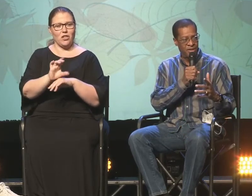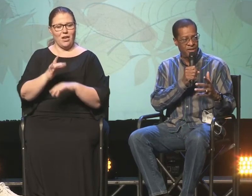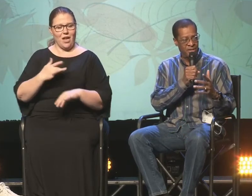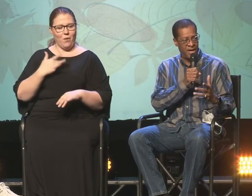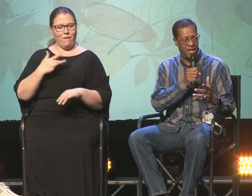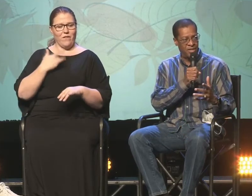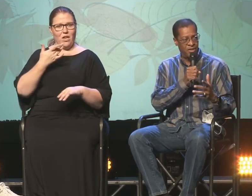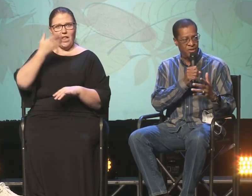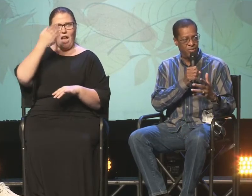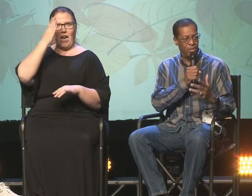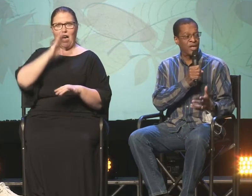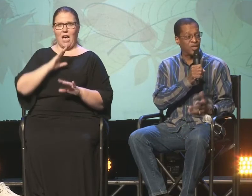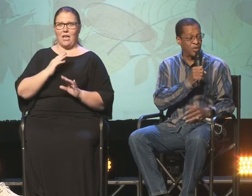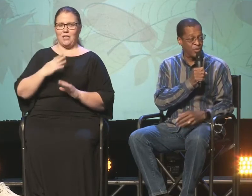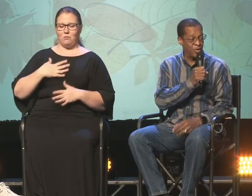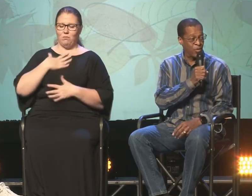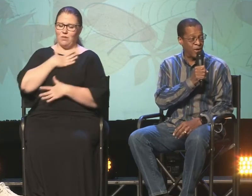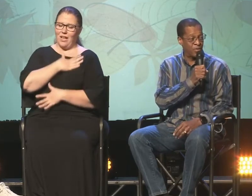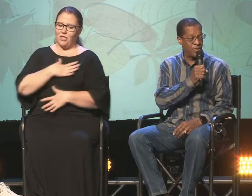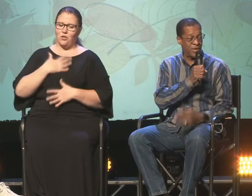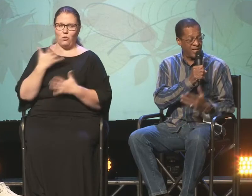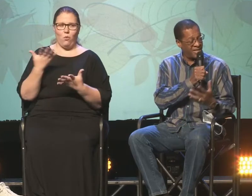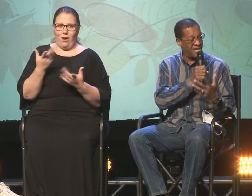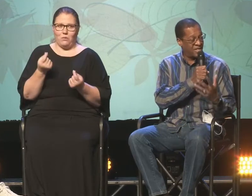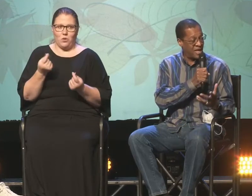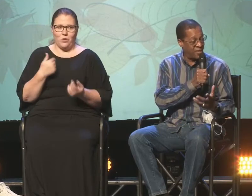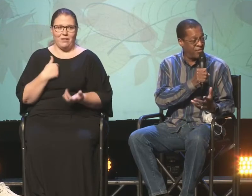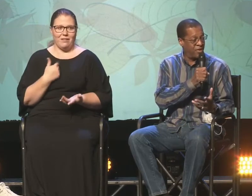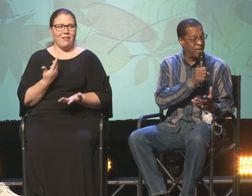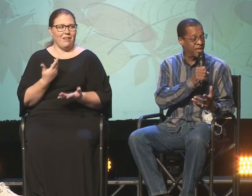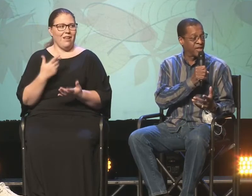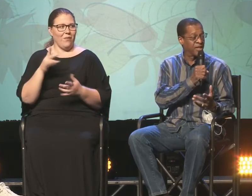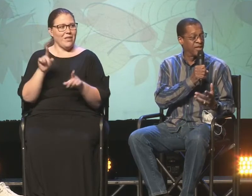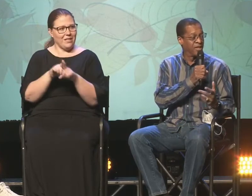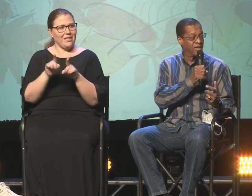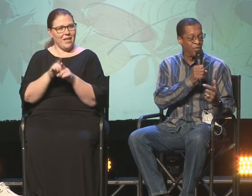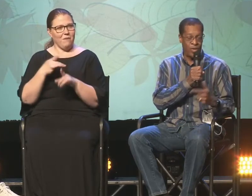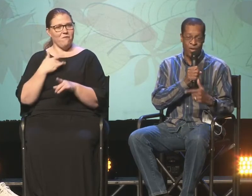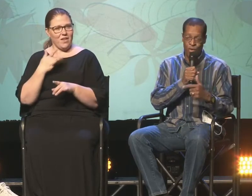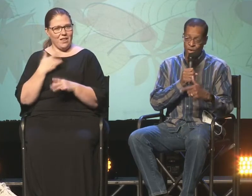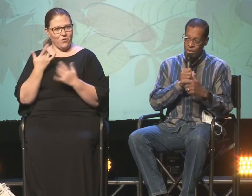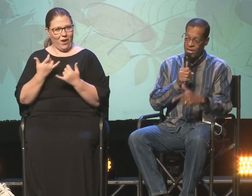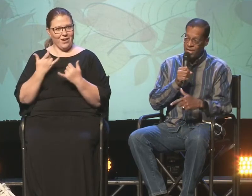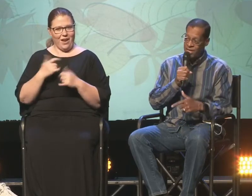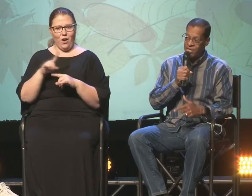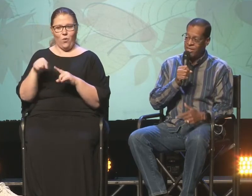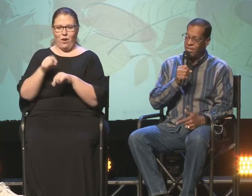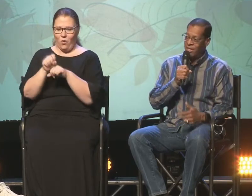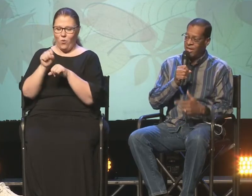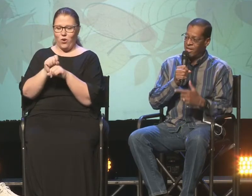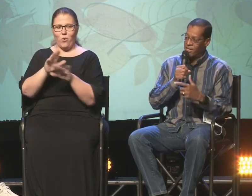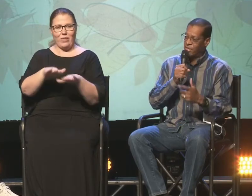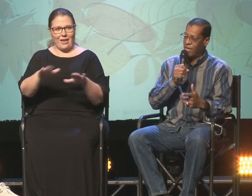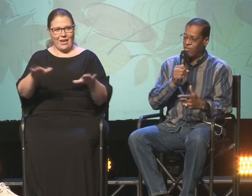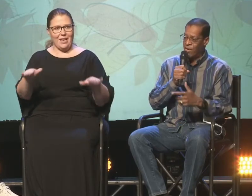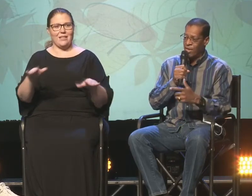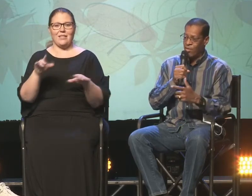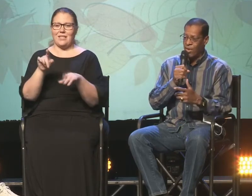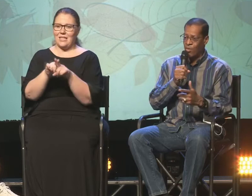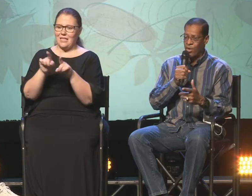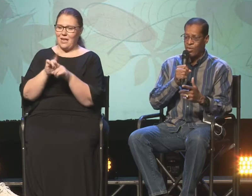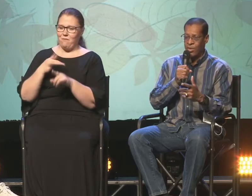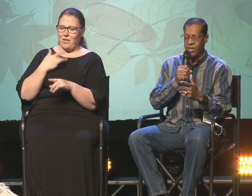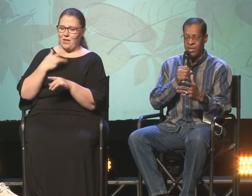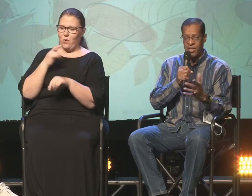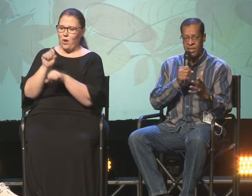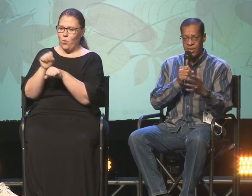God's pleasure with what I was doing. I get that same feeling when I work with kids. I get the same feeling when